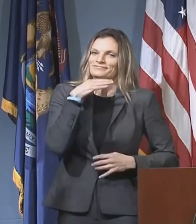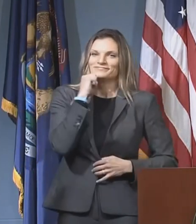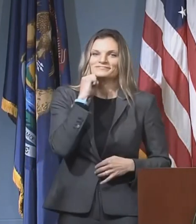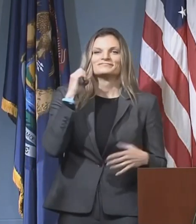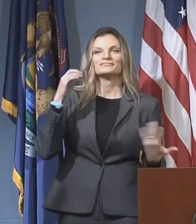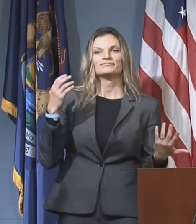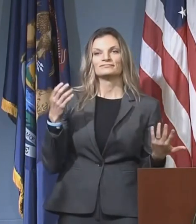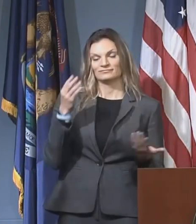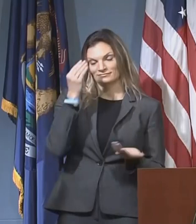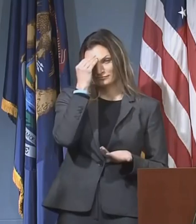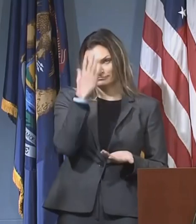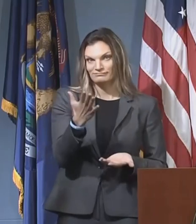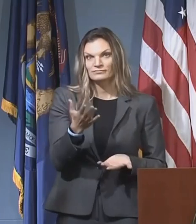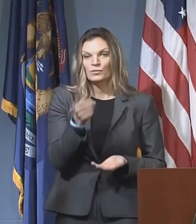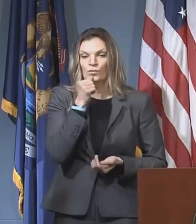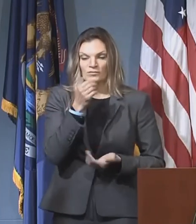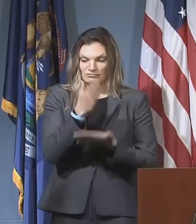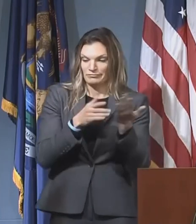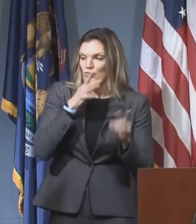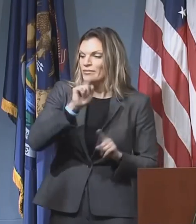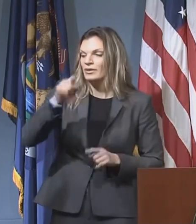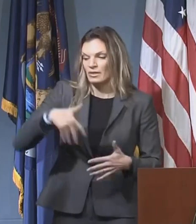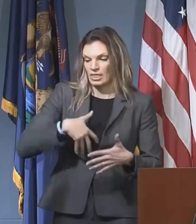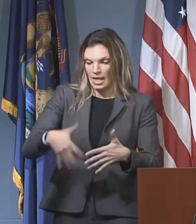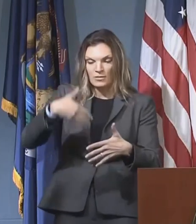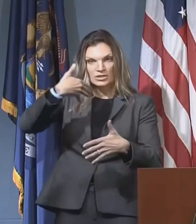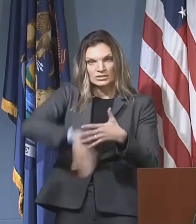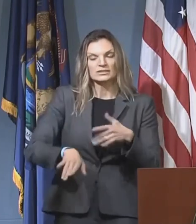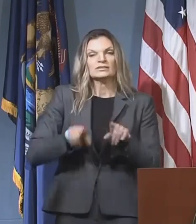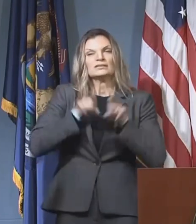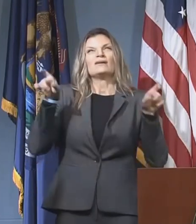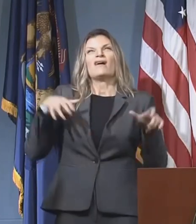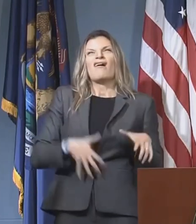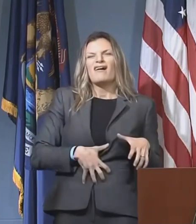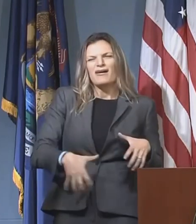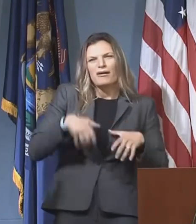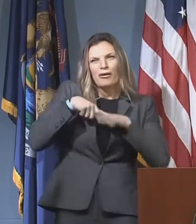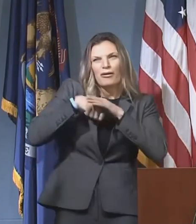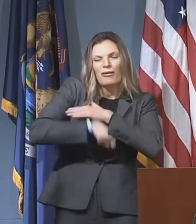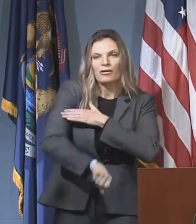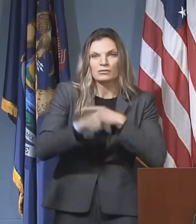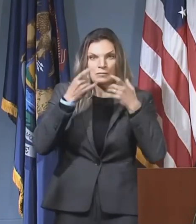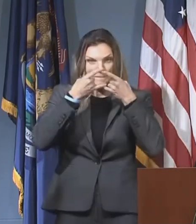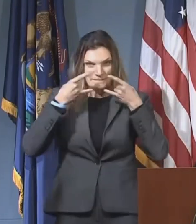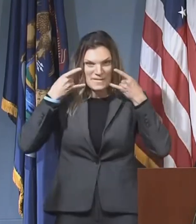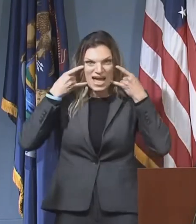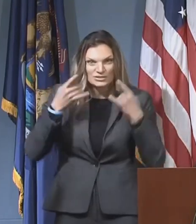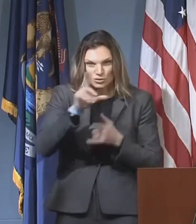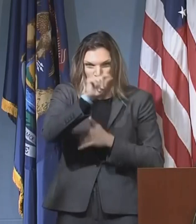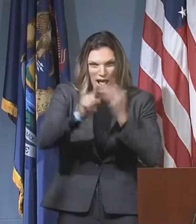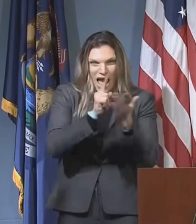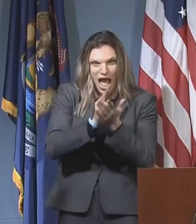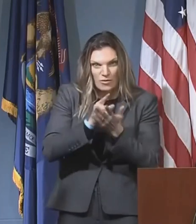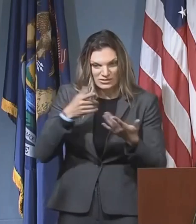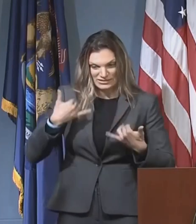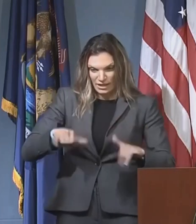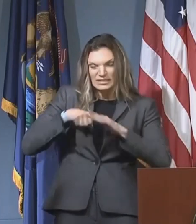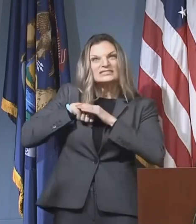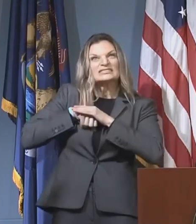who are in labor for 20 hours wearing a mask, and that is some of the hardest work you can do. I know.